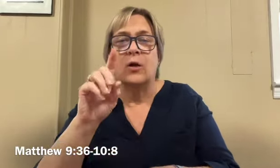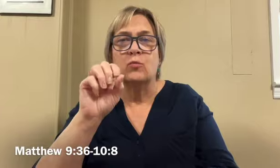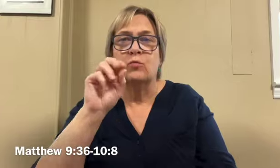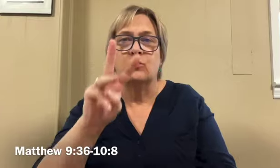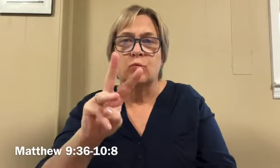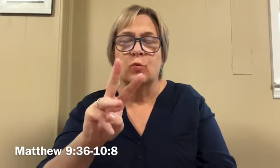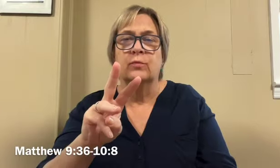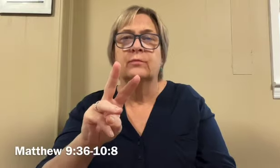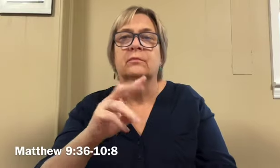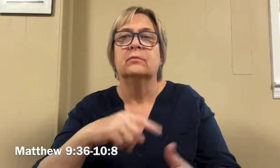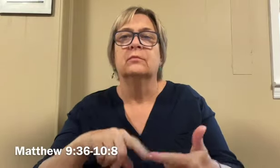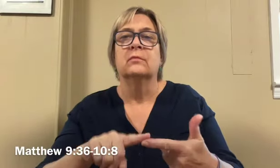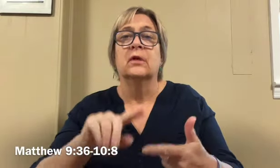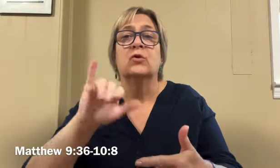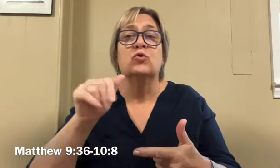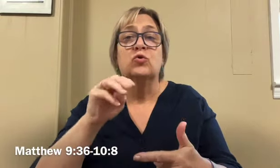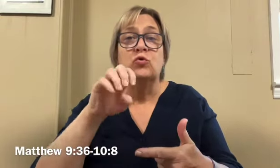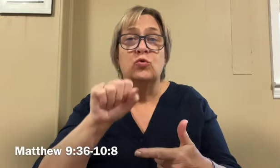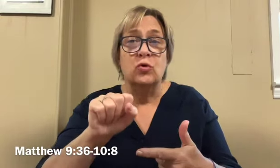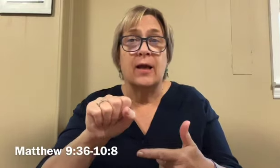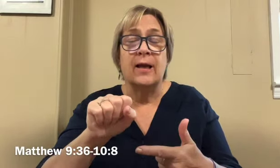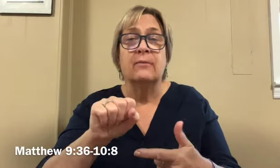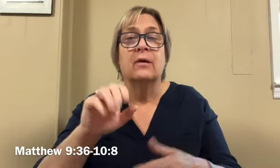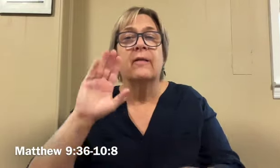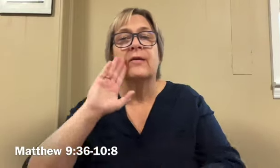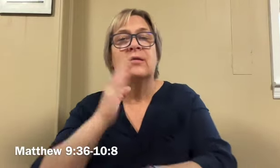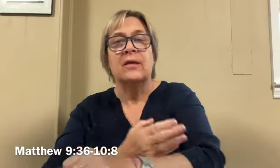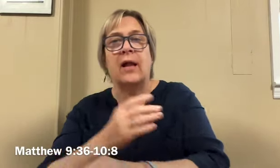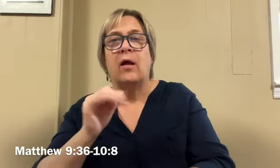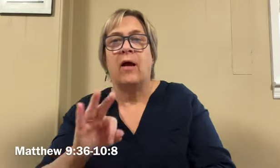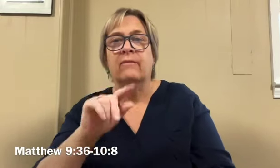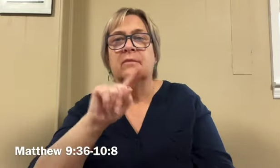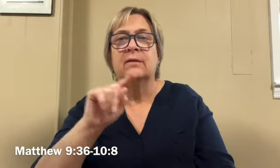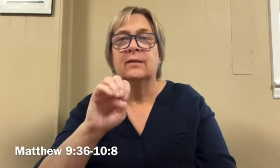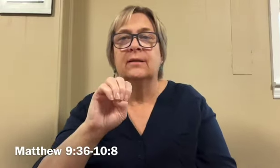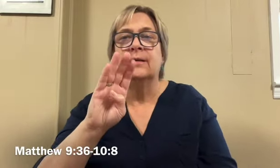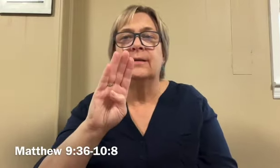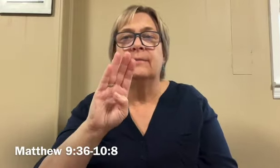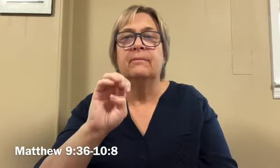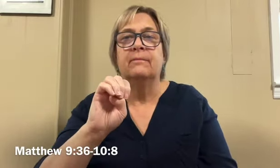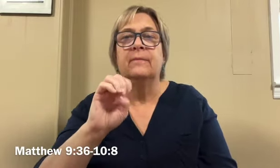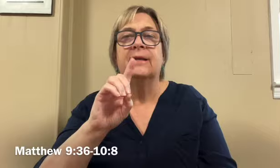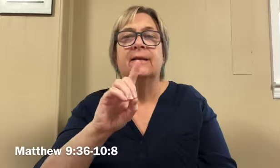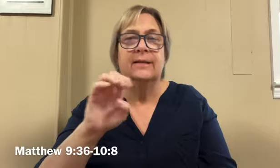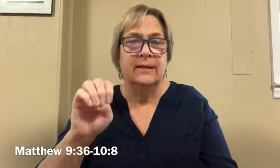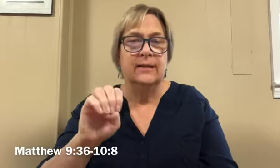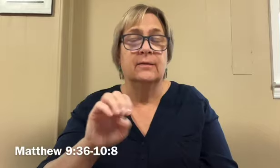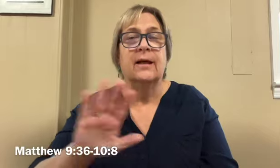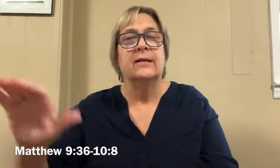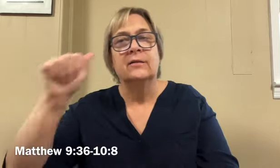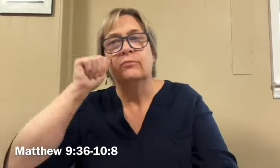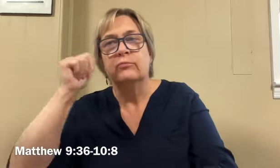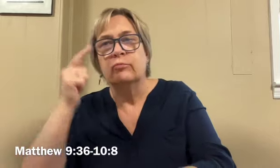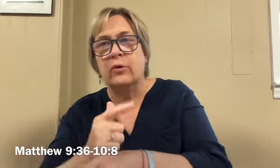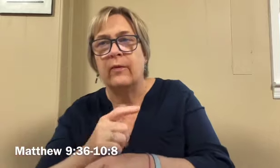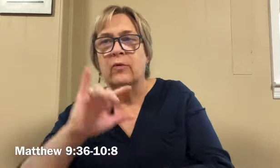brother, Andrew. James, the son of Zebedee. And his brother,